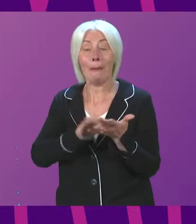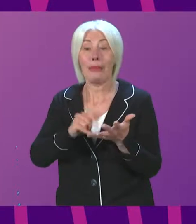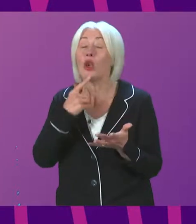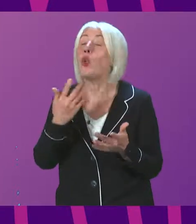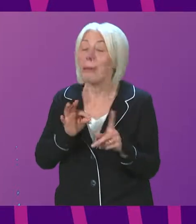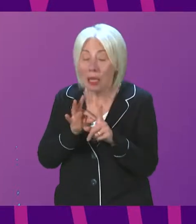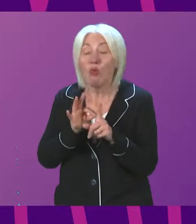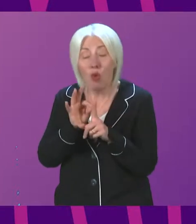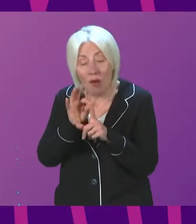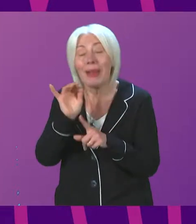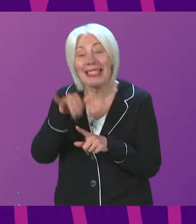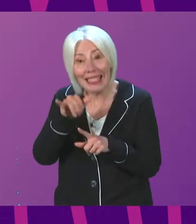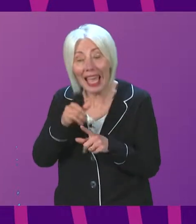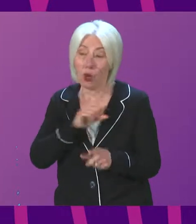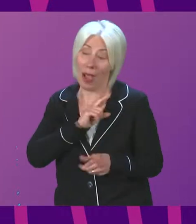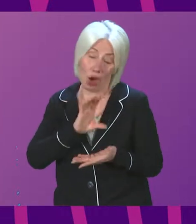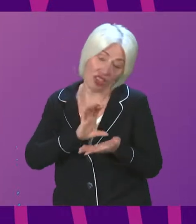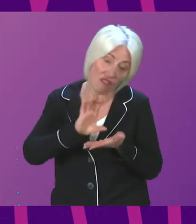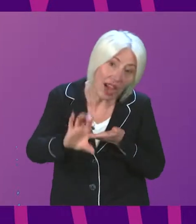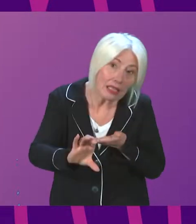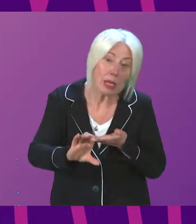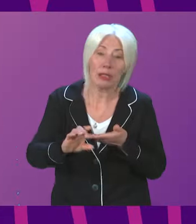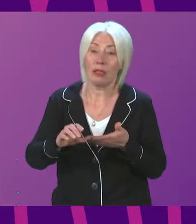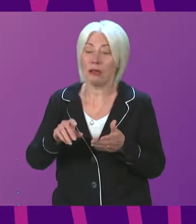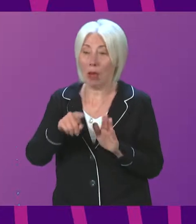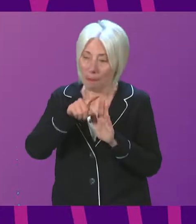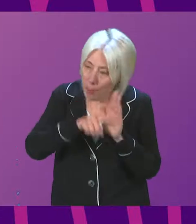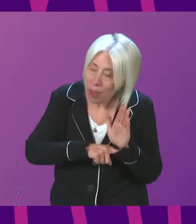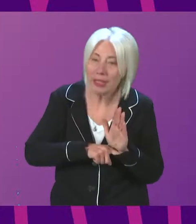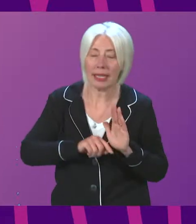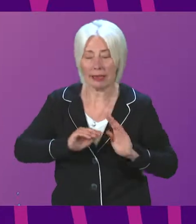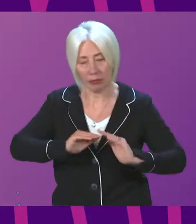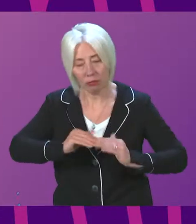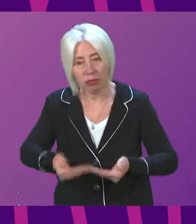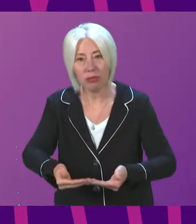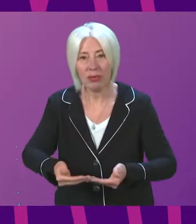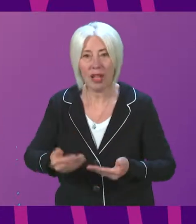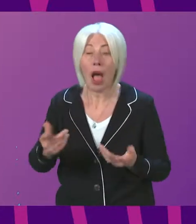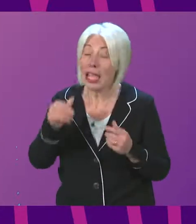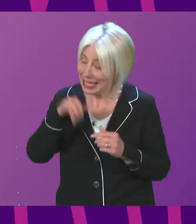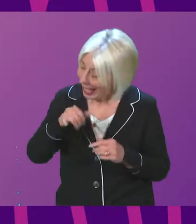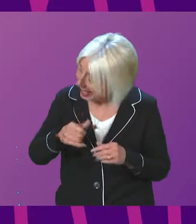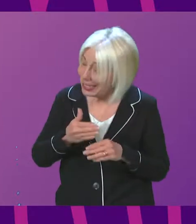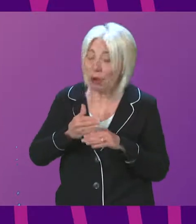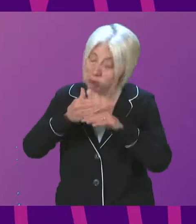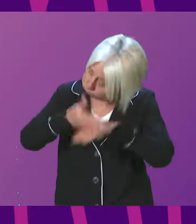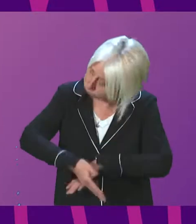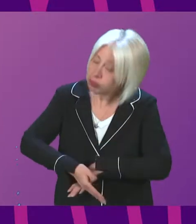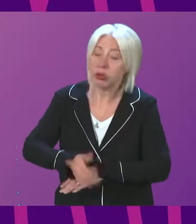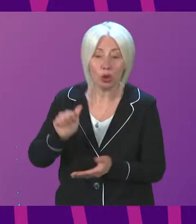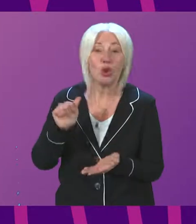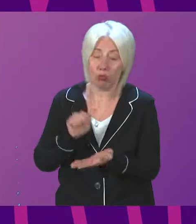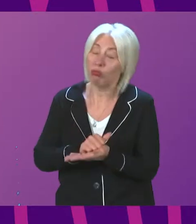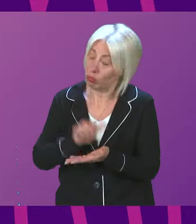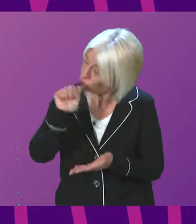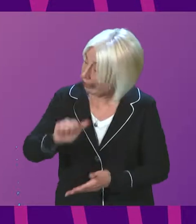is being made because of the investments and because of the policies we are introducing. Is there much more work to be done? Absolutely there is, which